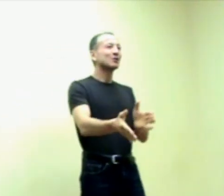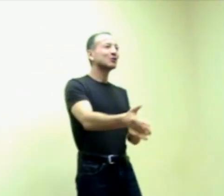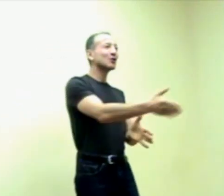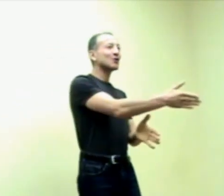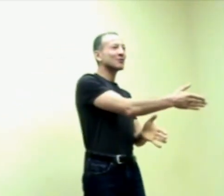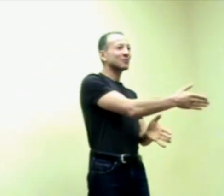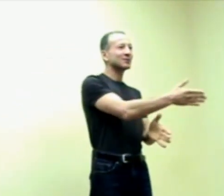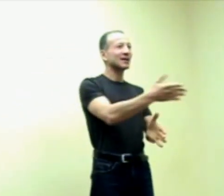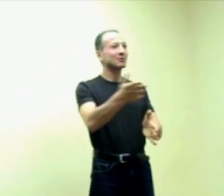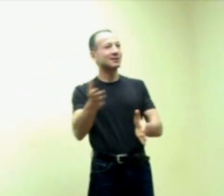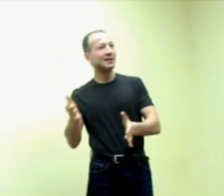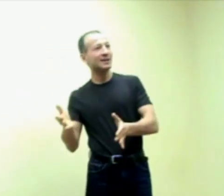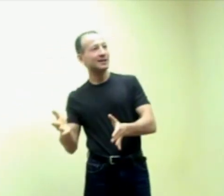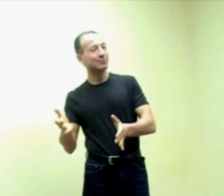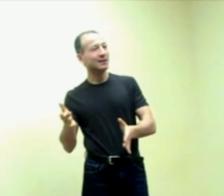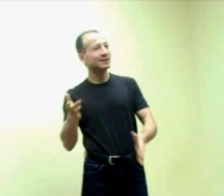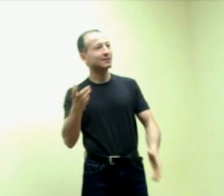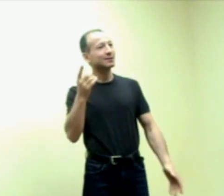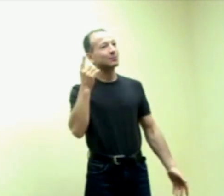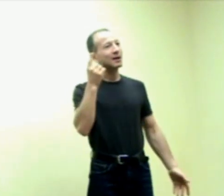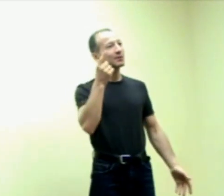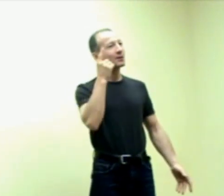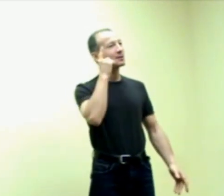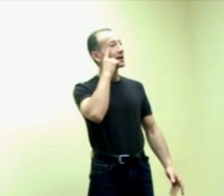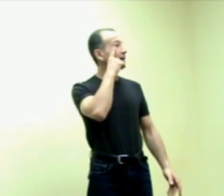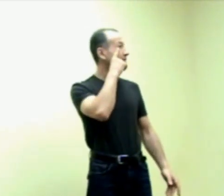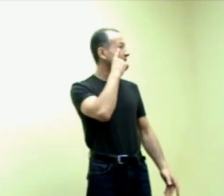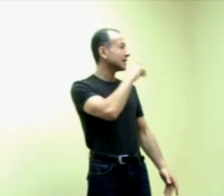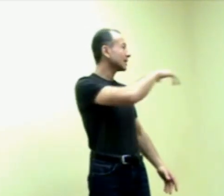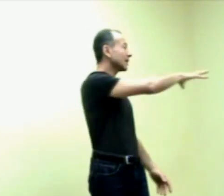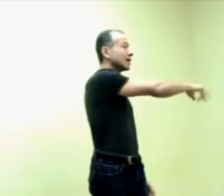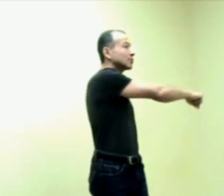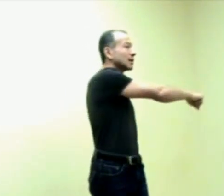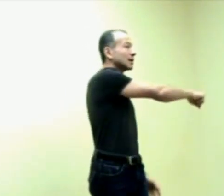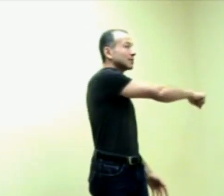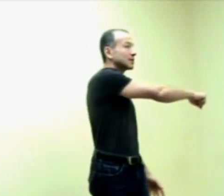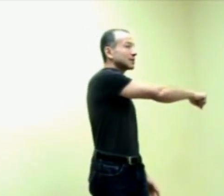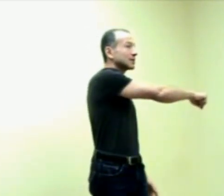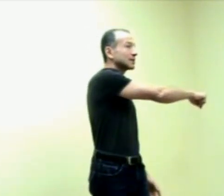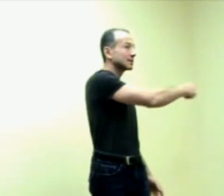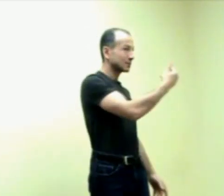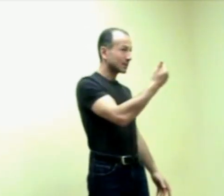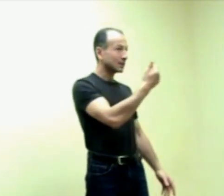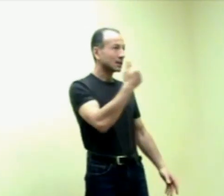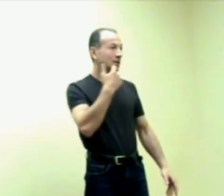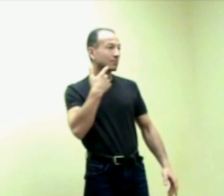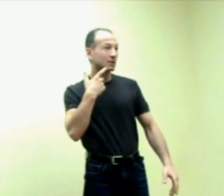Roll from side to side, right? The reason why, because I see, I grab. Right? But,